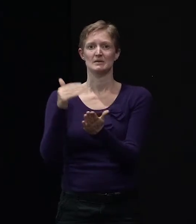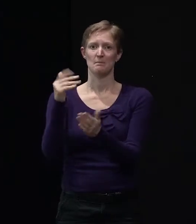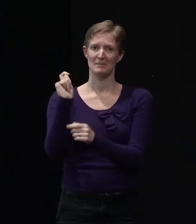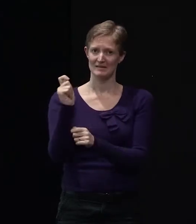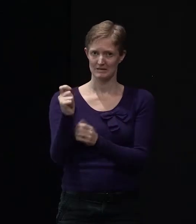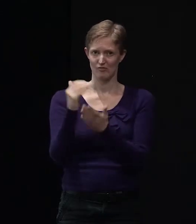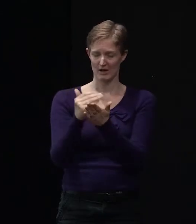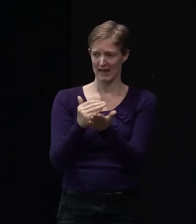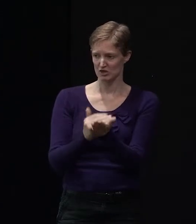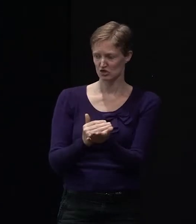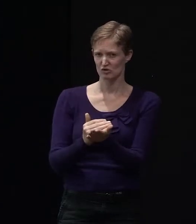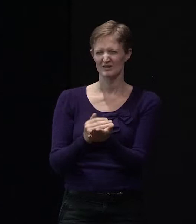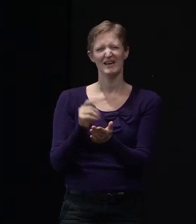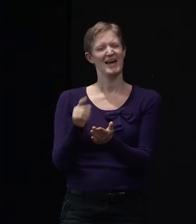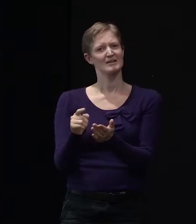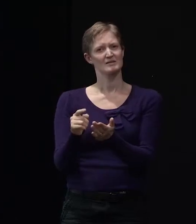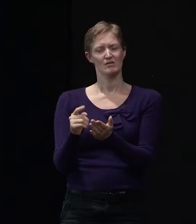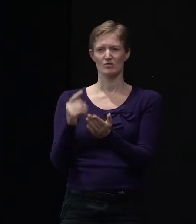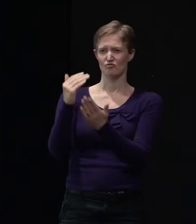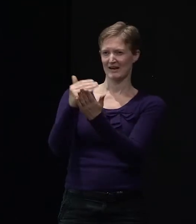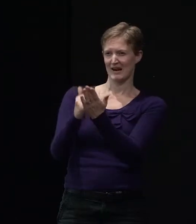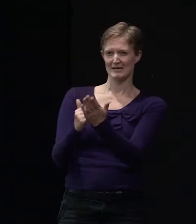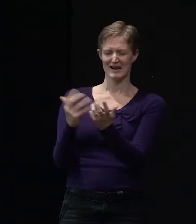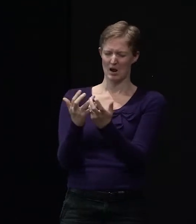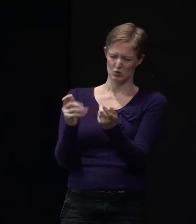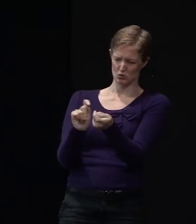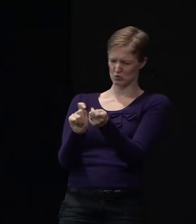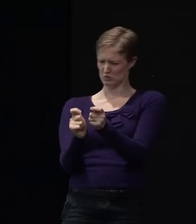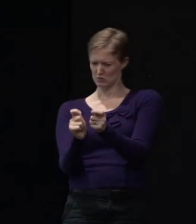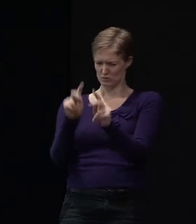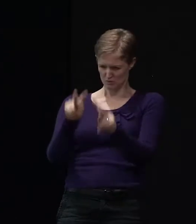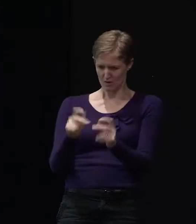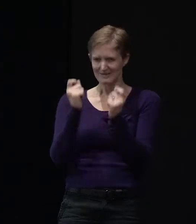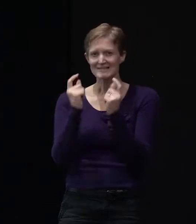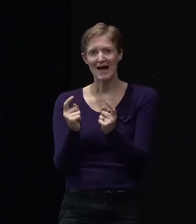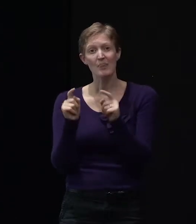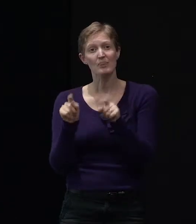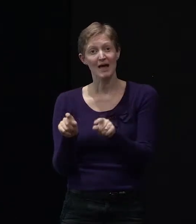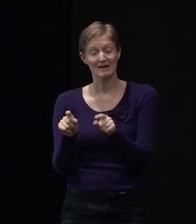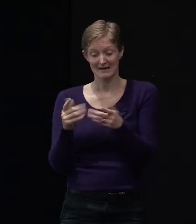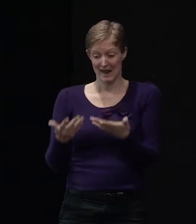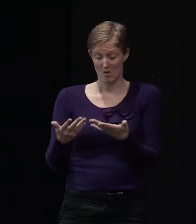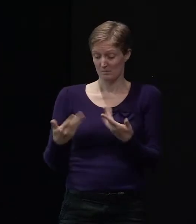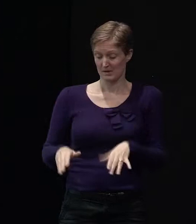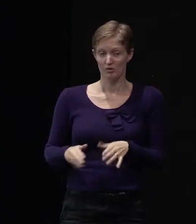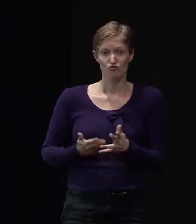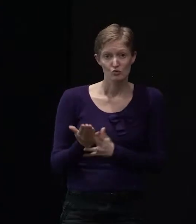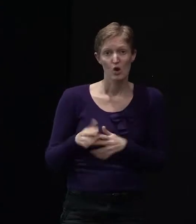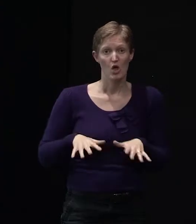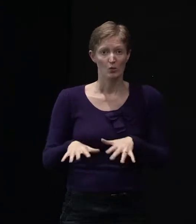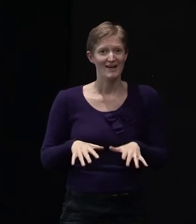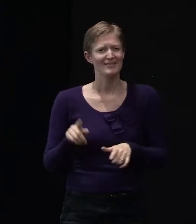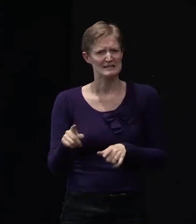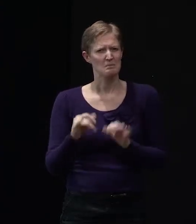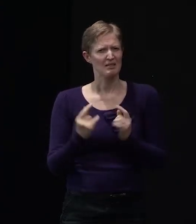in a post-disaster environment is something that's required a lot of thought and quite a tricky thing. I'll just